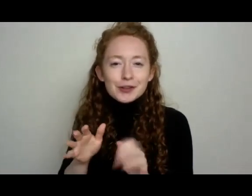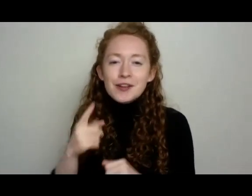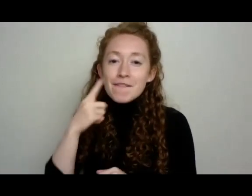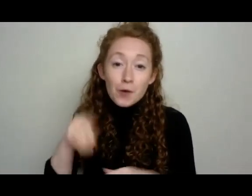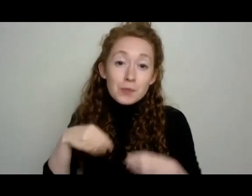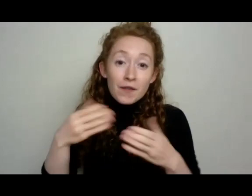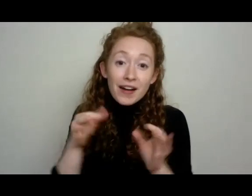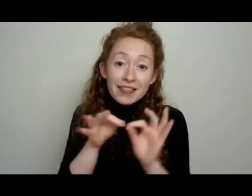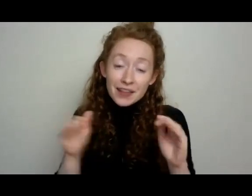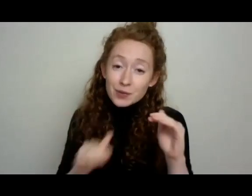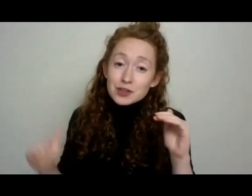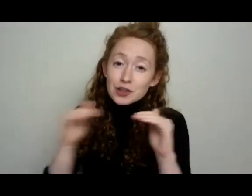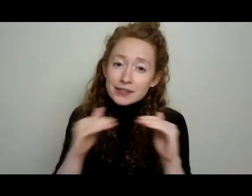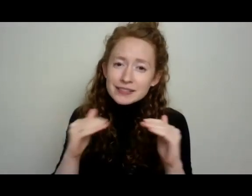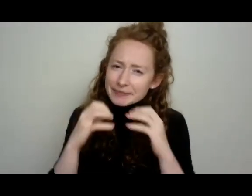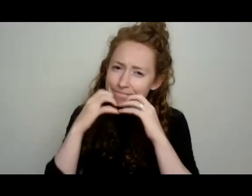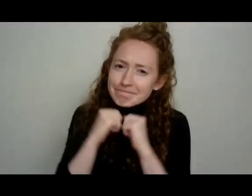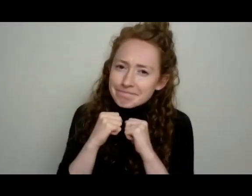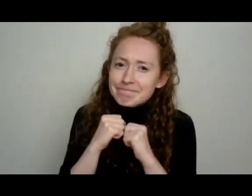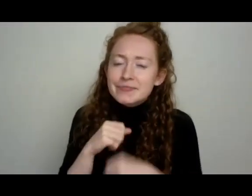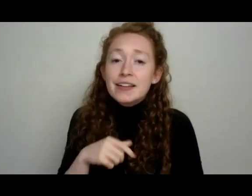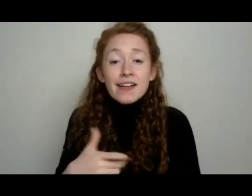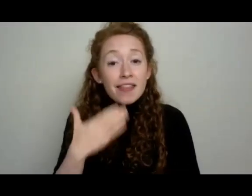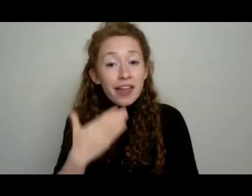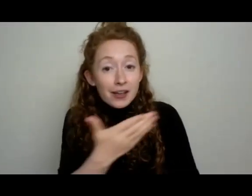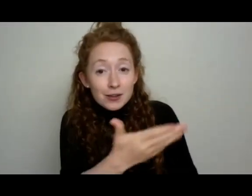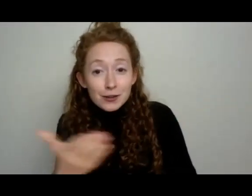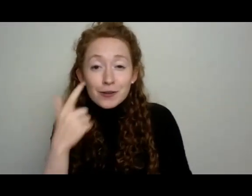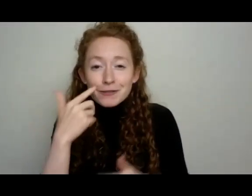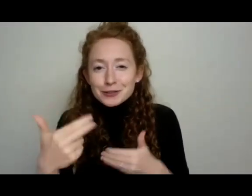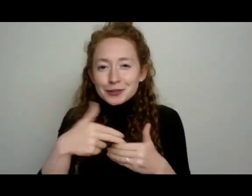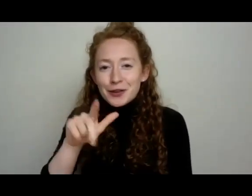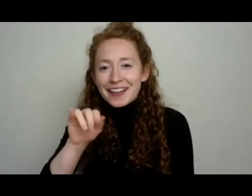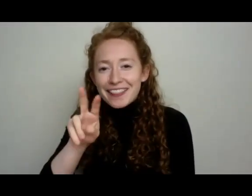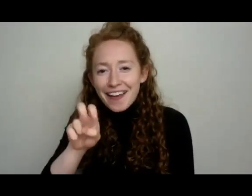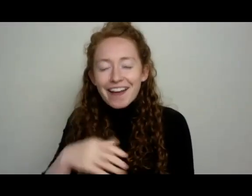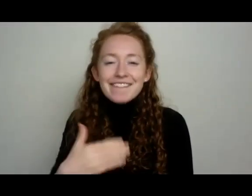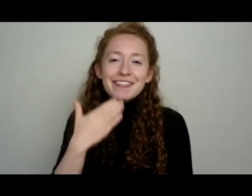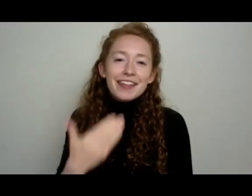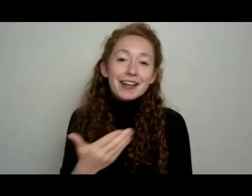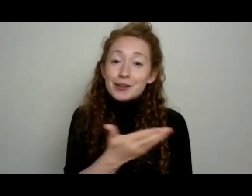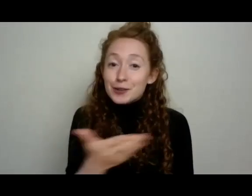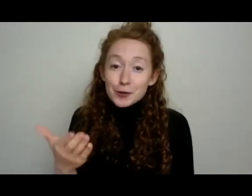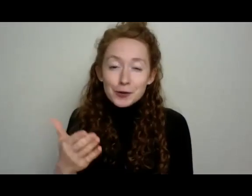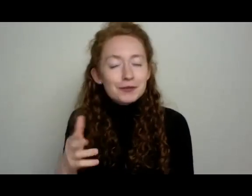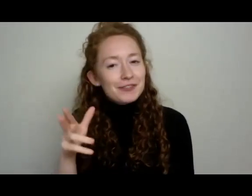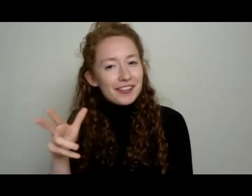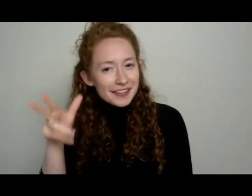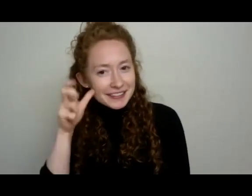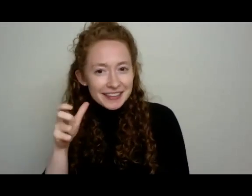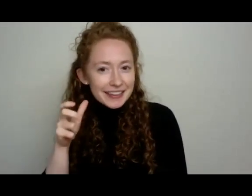beautiful language justice. Thank you all for joining us live. Thank you all who are listening in after the fact.